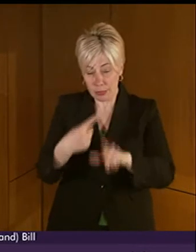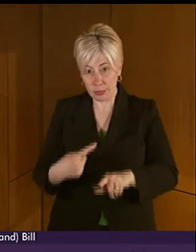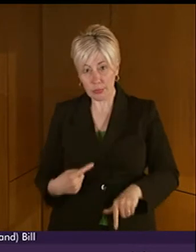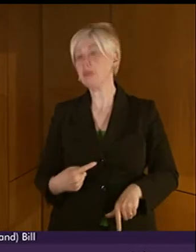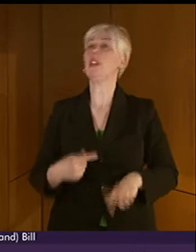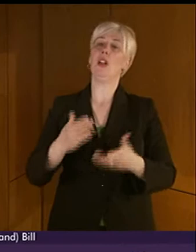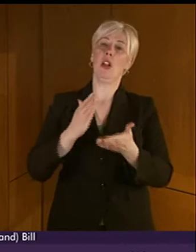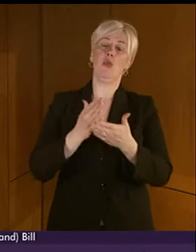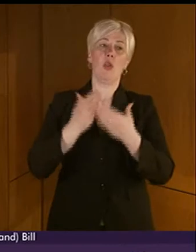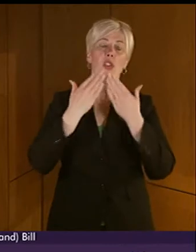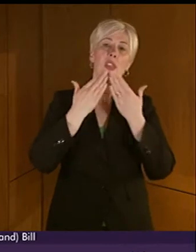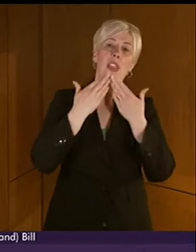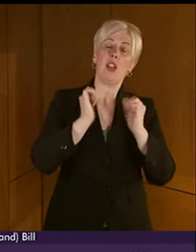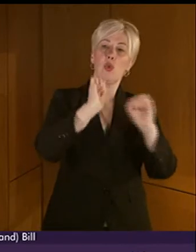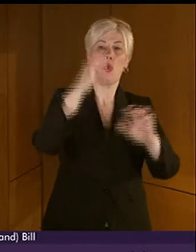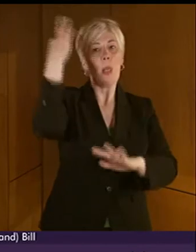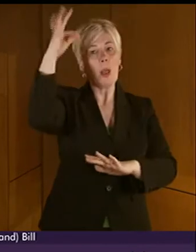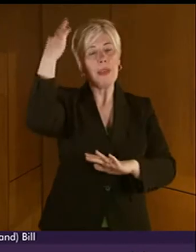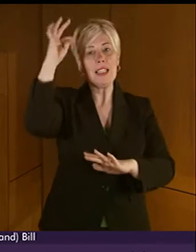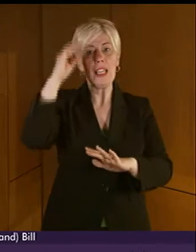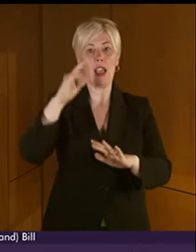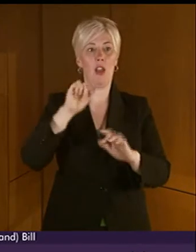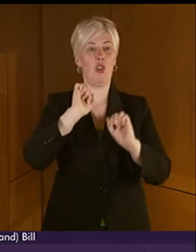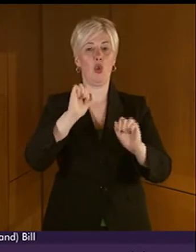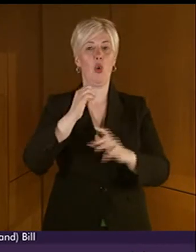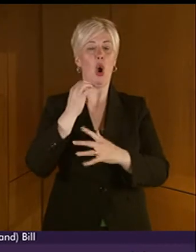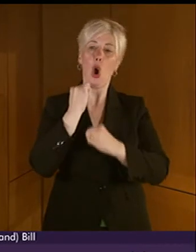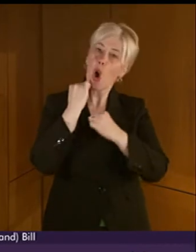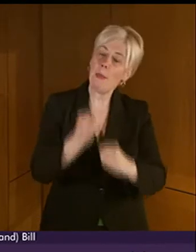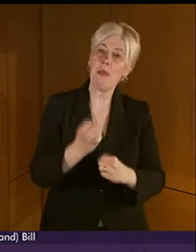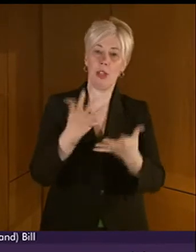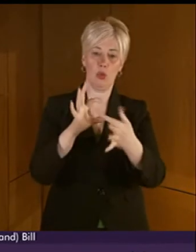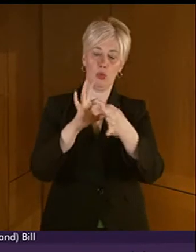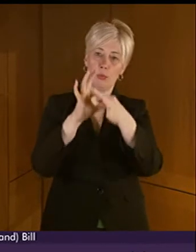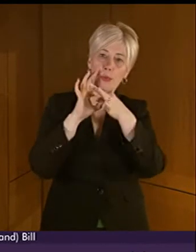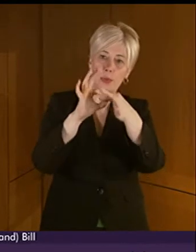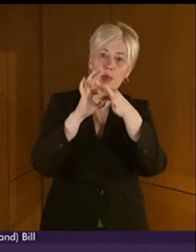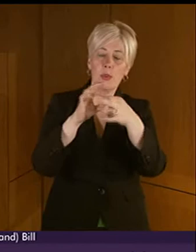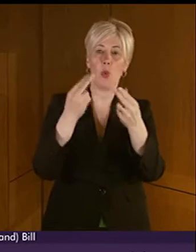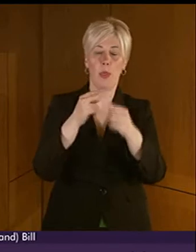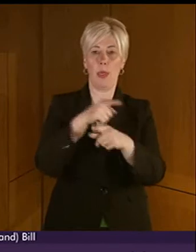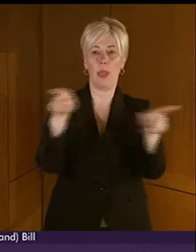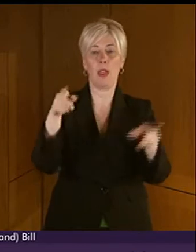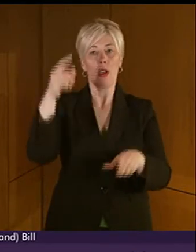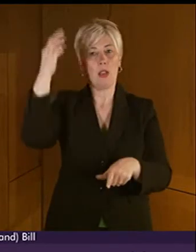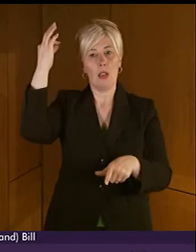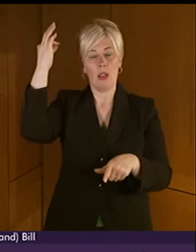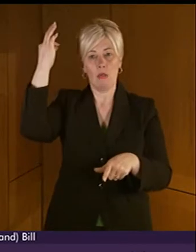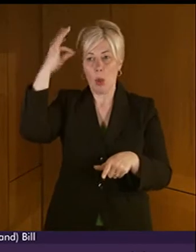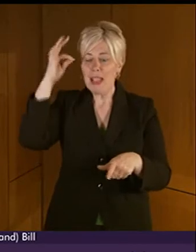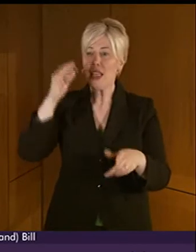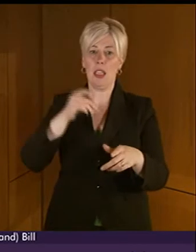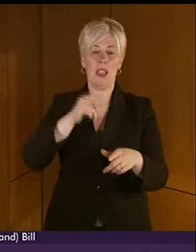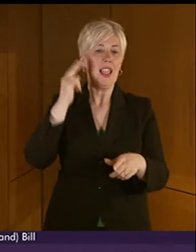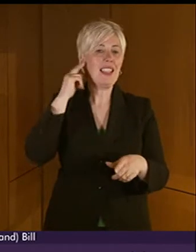thank the committee for their commitment to engage with members of the deaf community and giving them the means to be able to participate